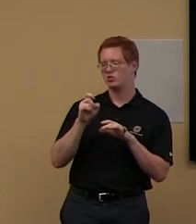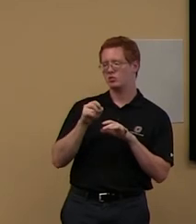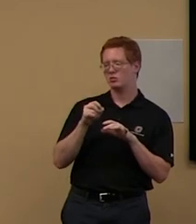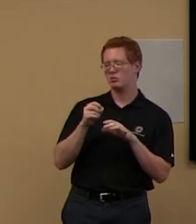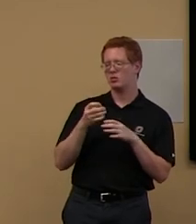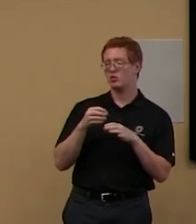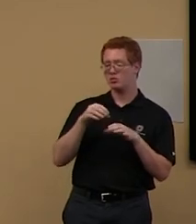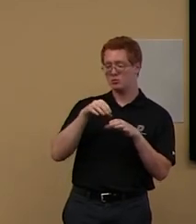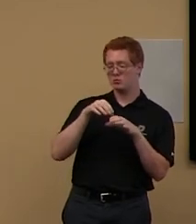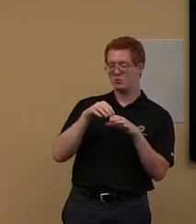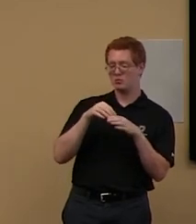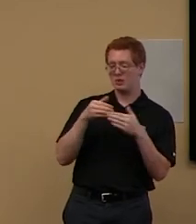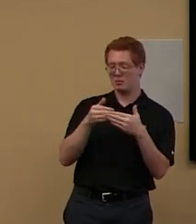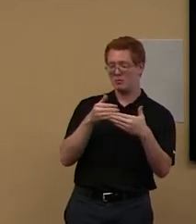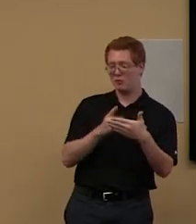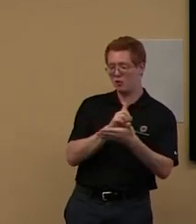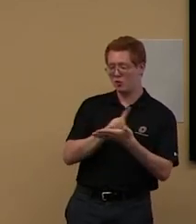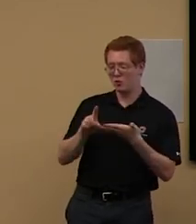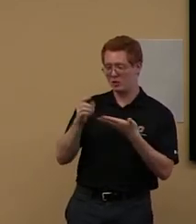So, yeah.